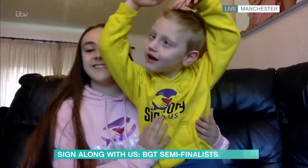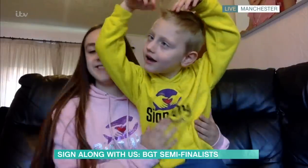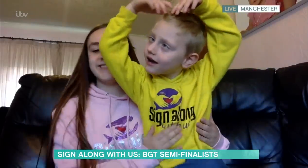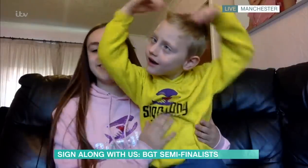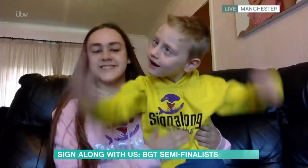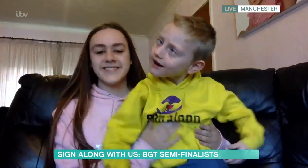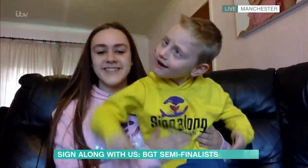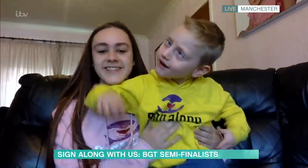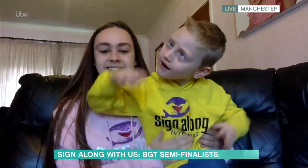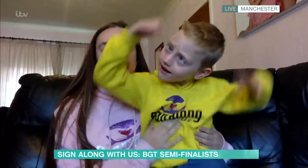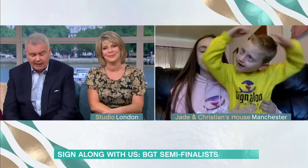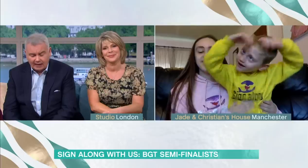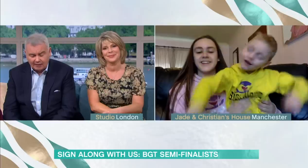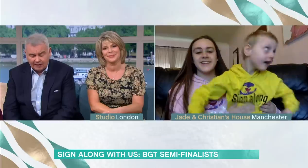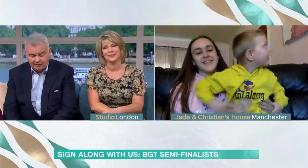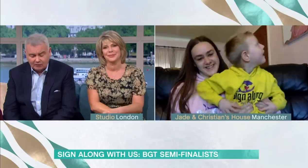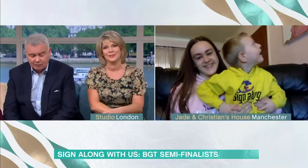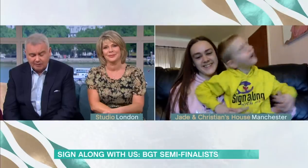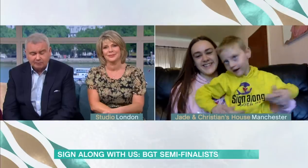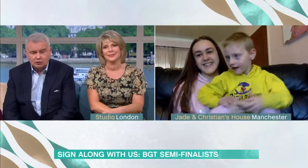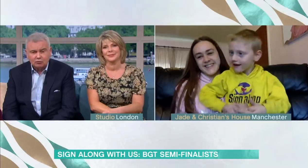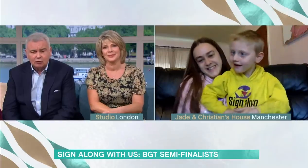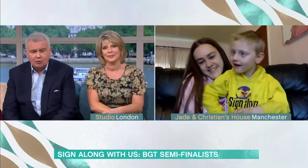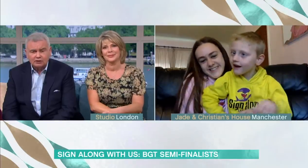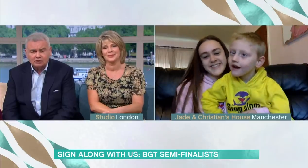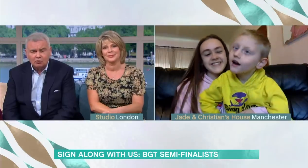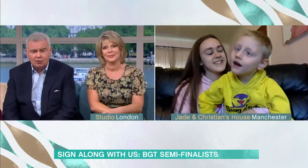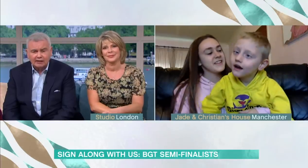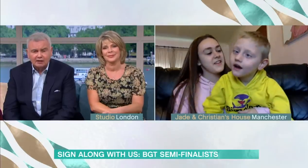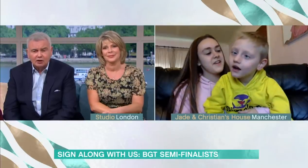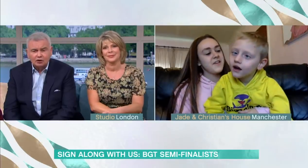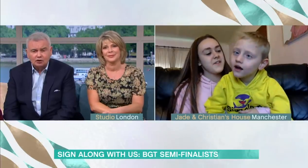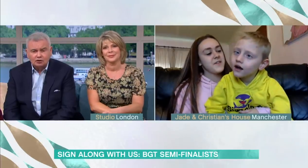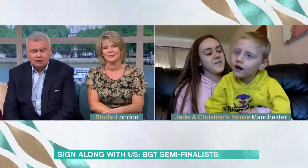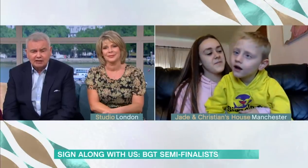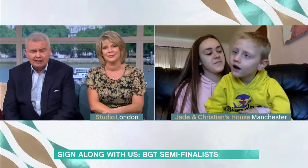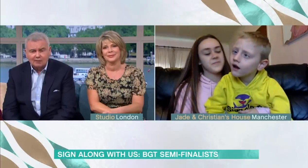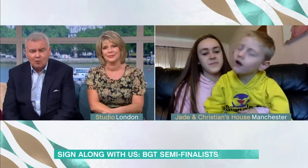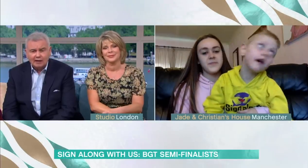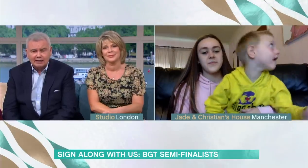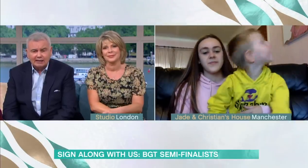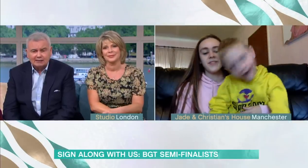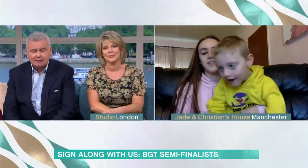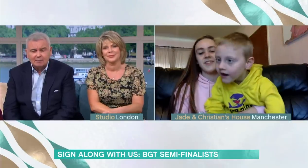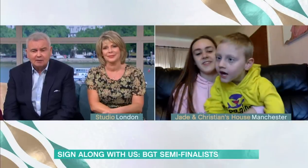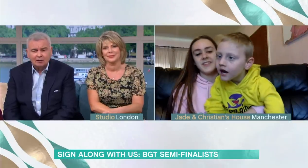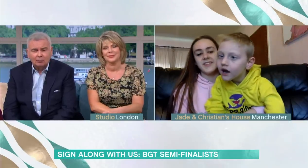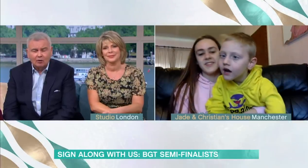Boy. And I think, you know, if people don't know his story, could you tell them why he is the Miracle Boy?